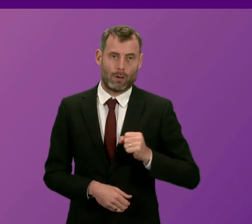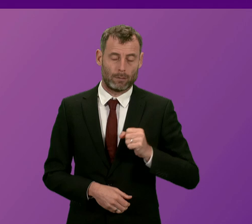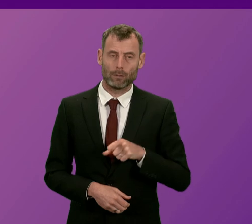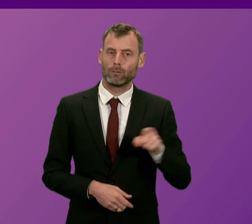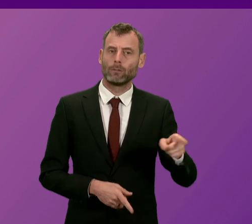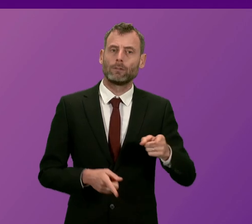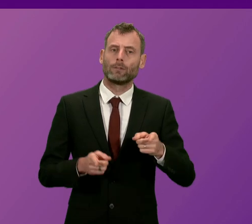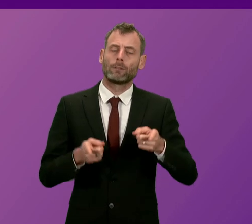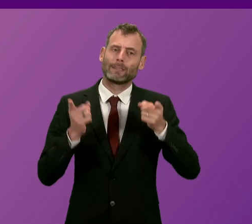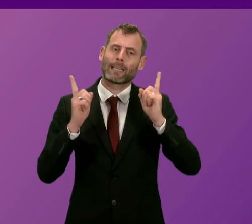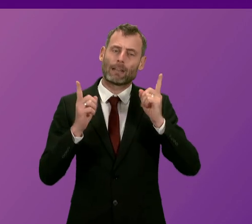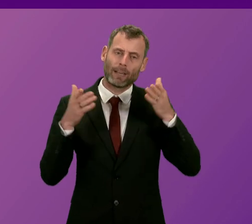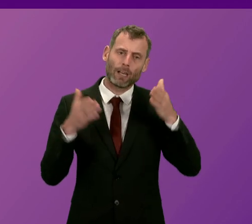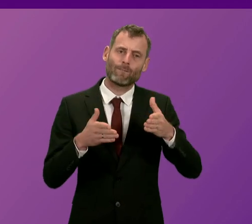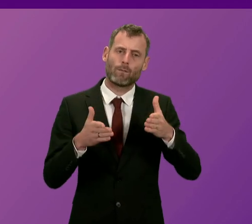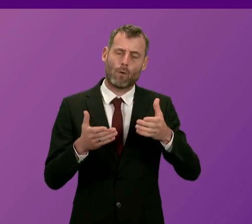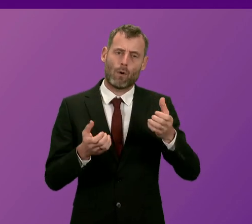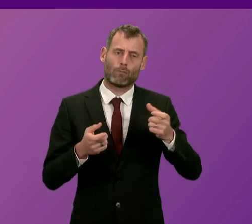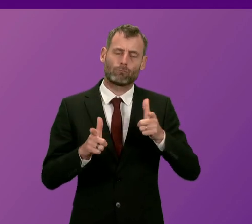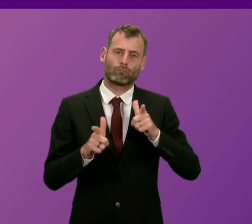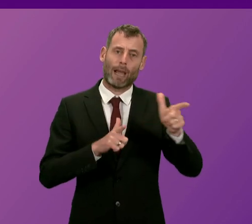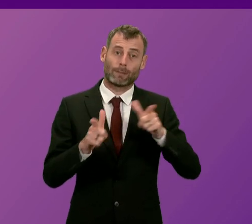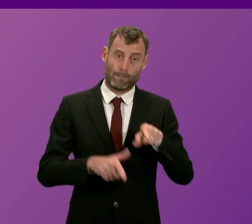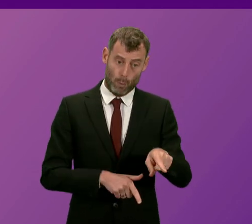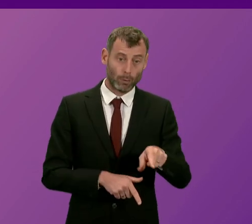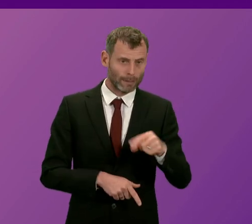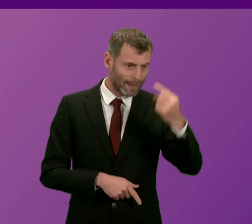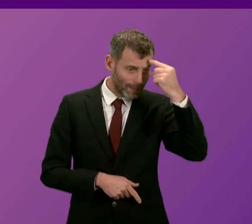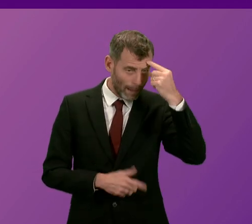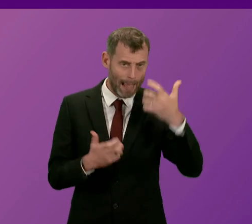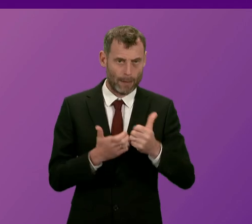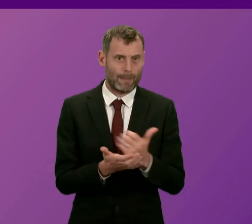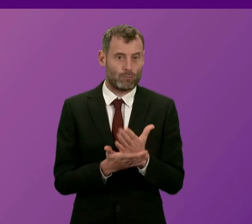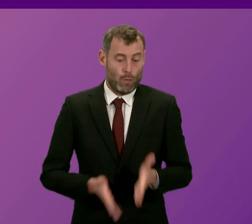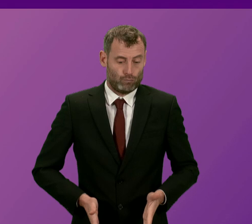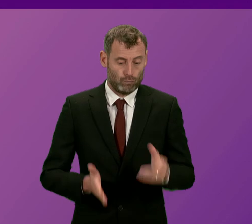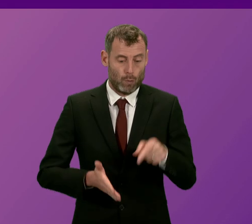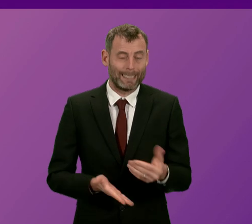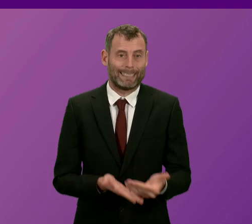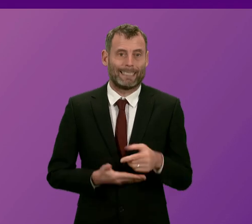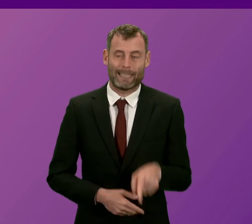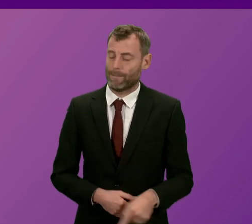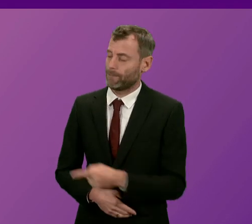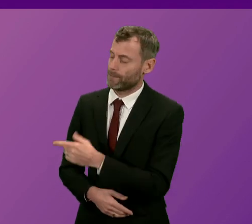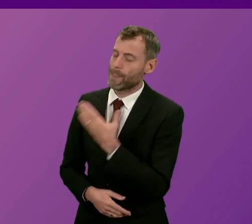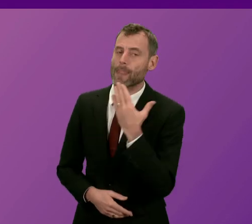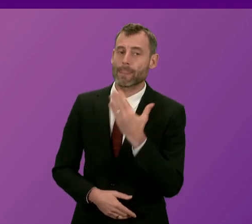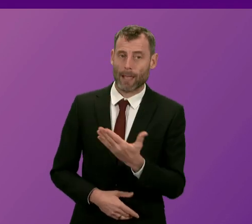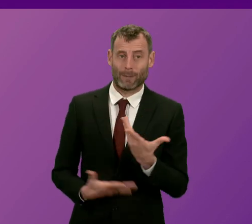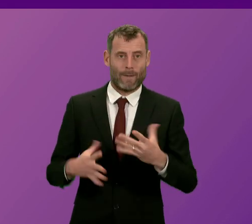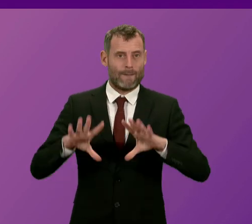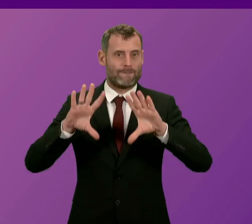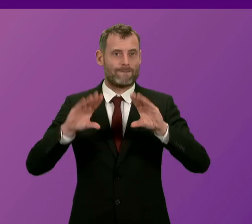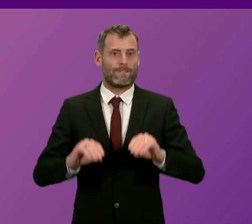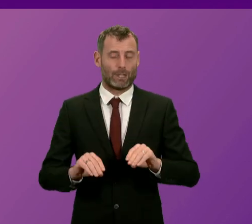measures and has put in place a range of practical steps to ensure that that is the case. Thank you. That concludes First Minister's questions.